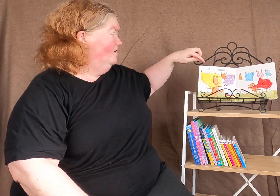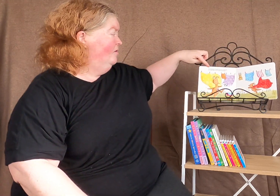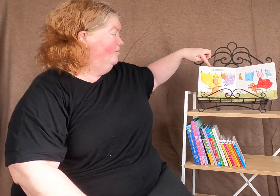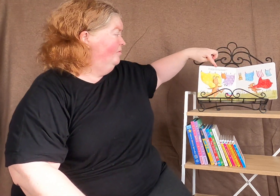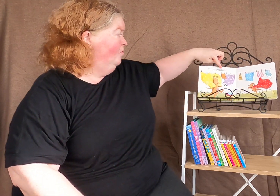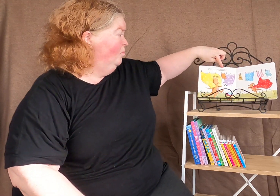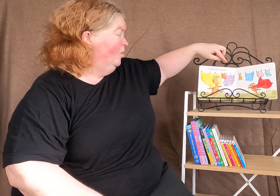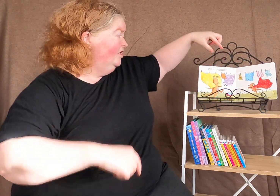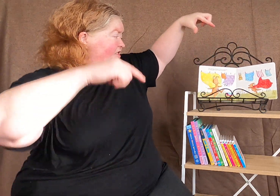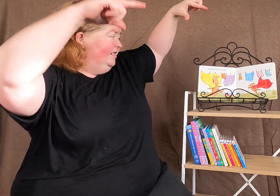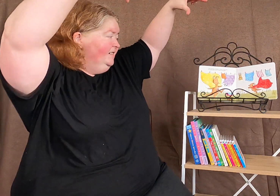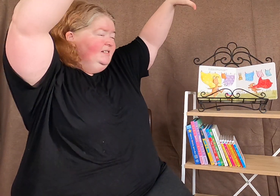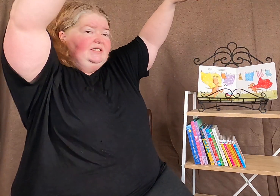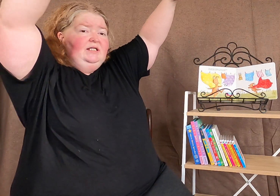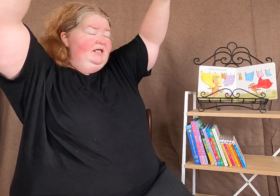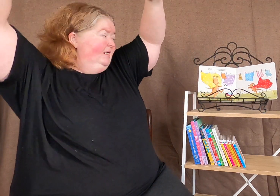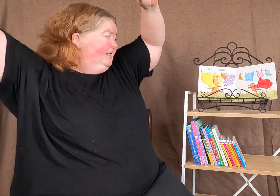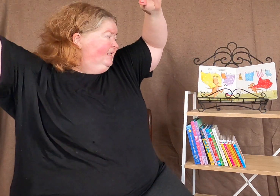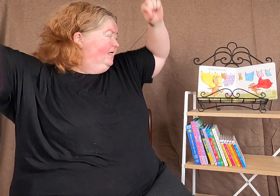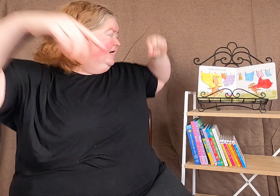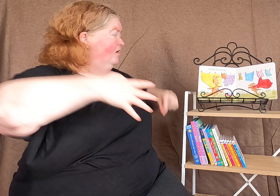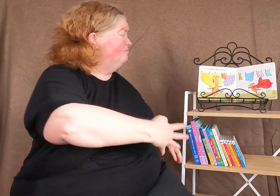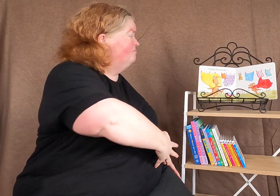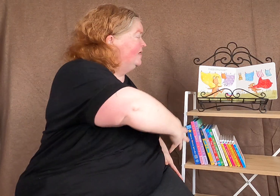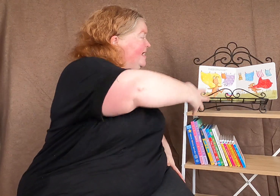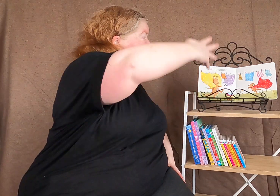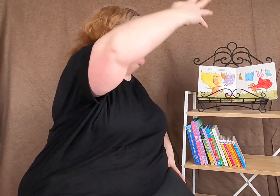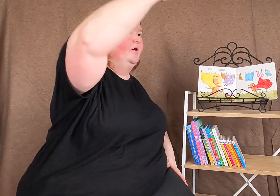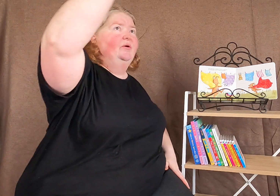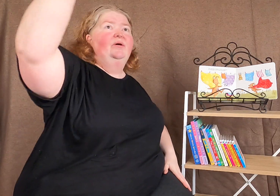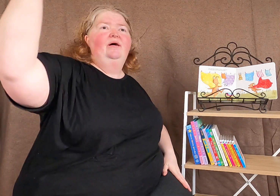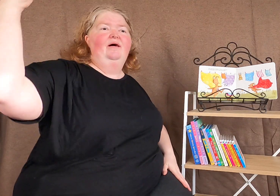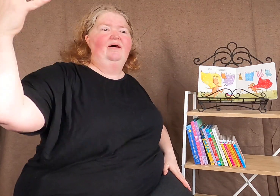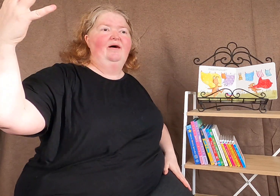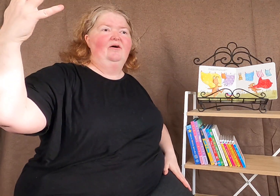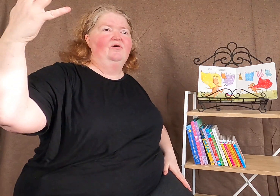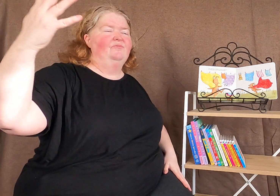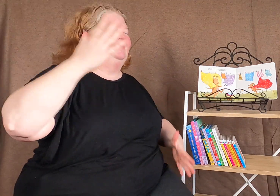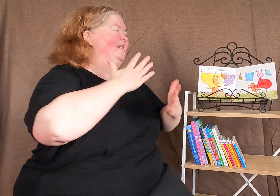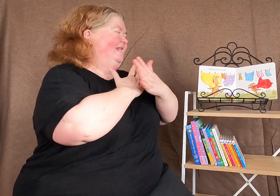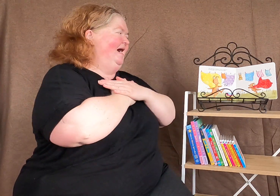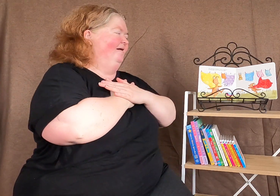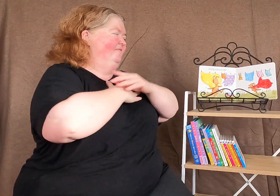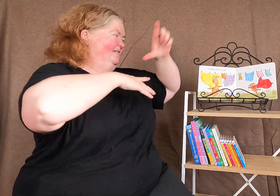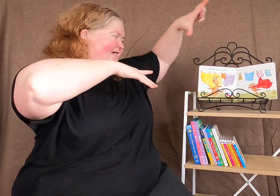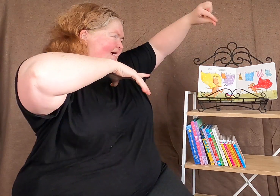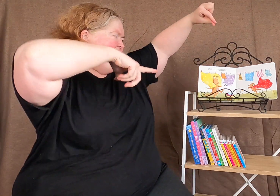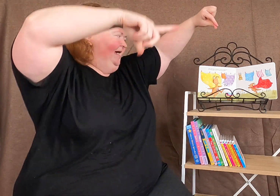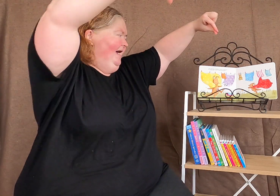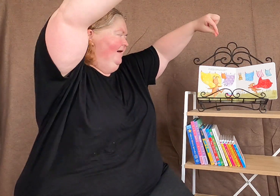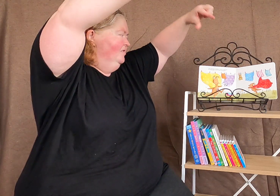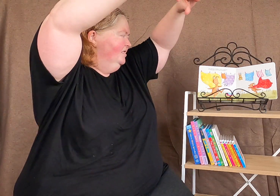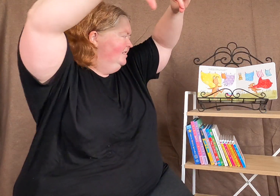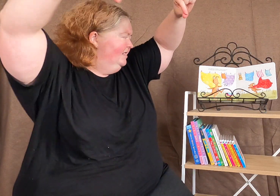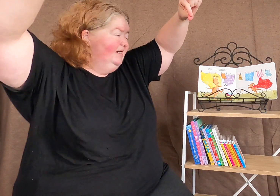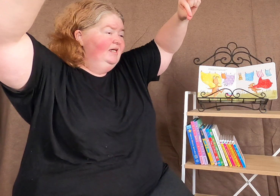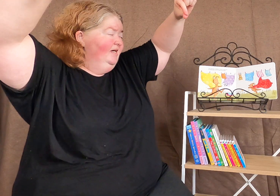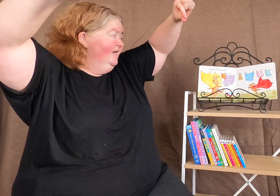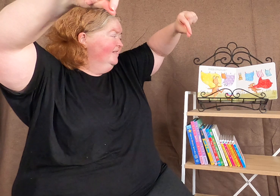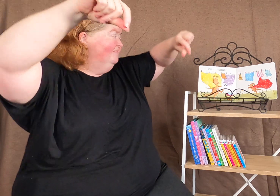The washing's a rainbow. We love to hang out. It's